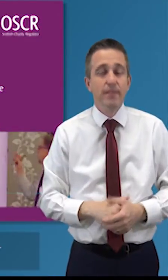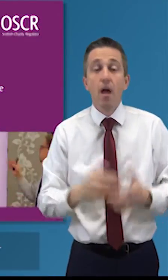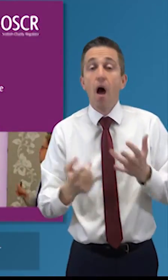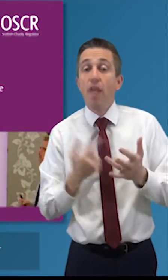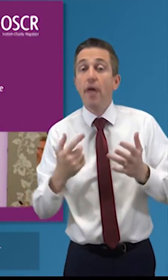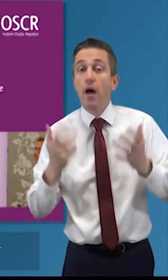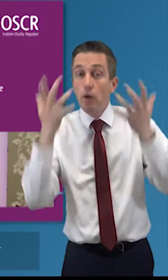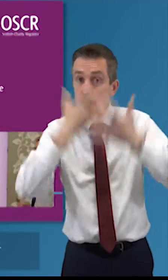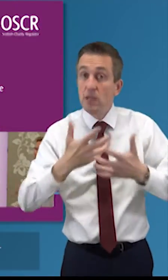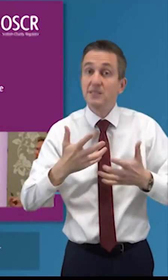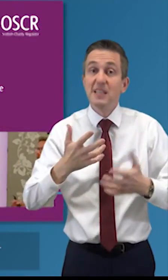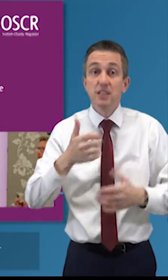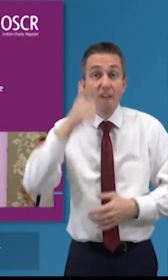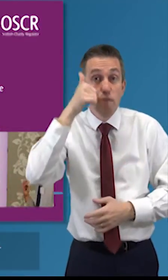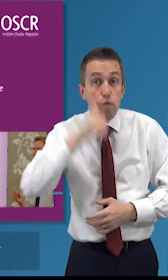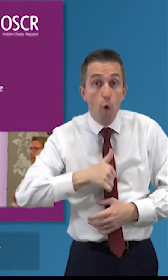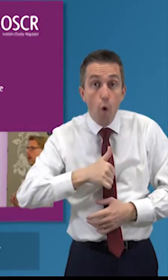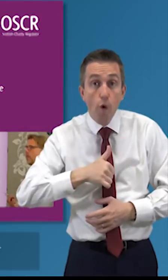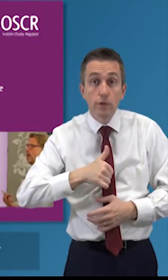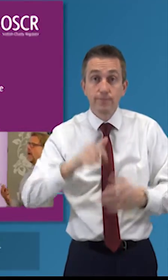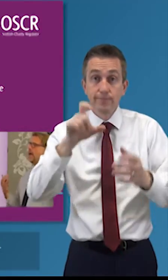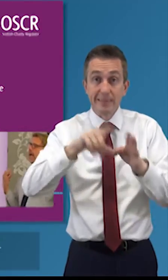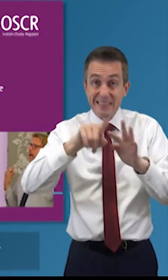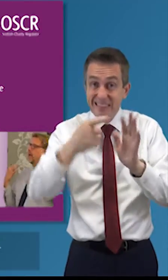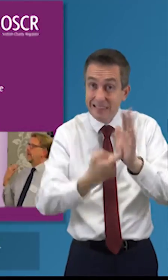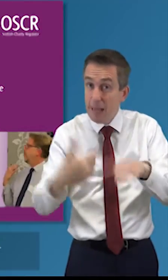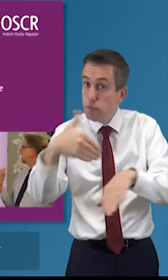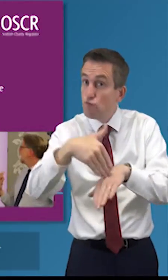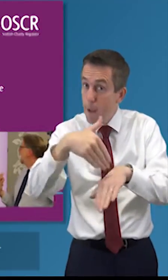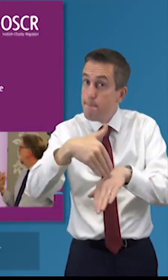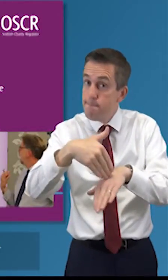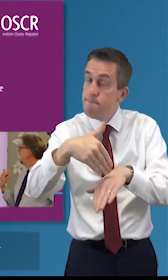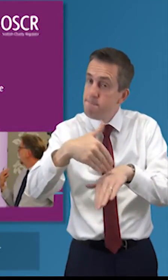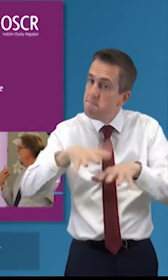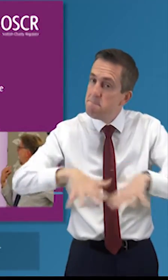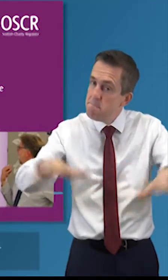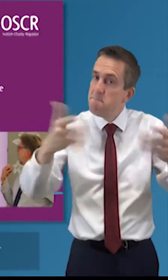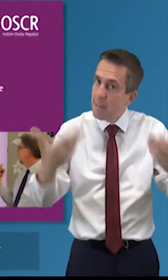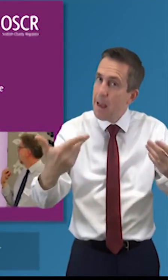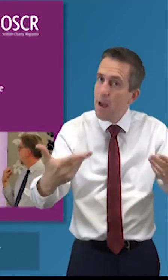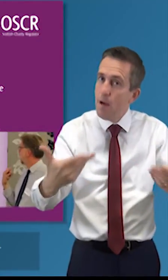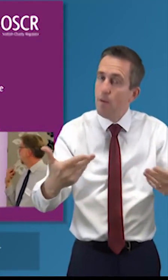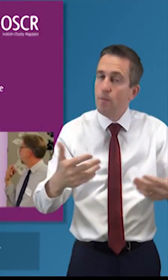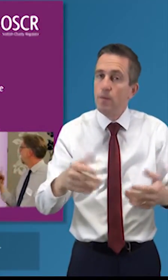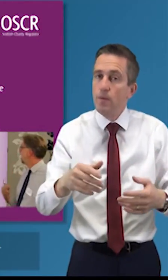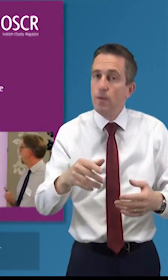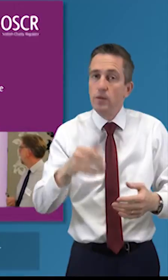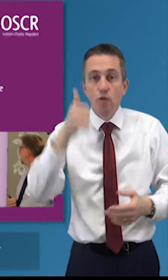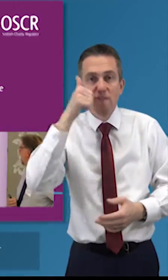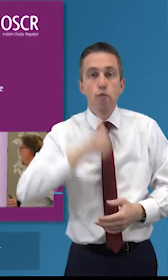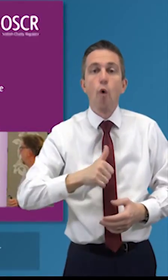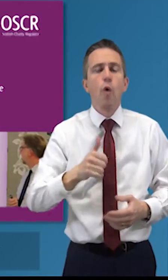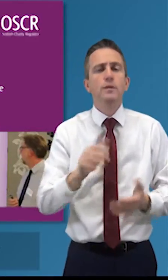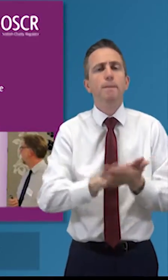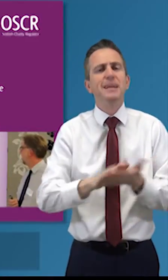other external factors fraud and cybercrime uh this is uh fraud when that's when trickery is